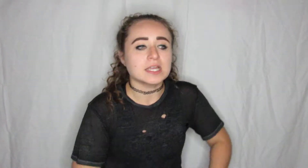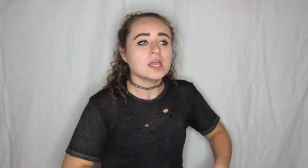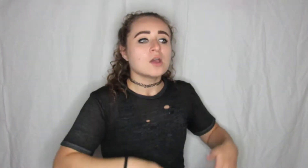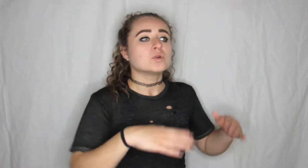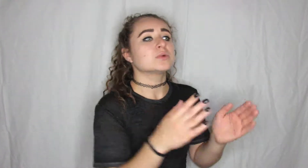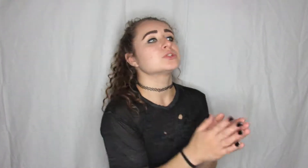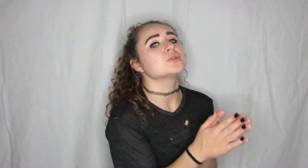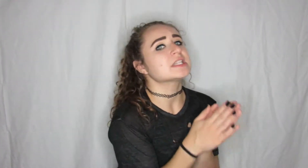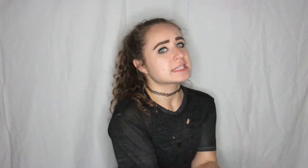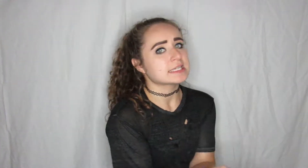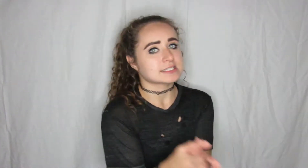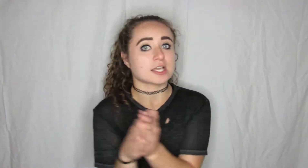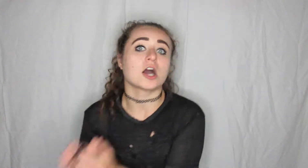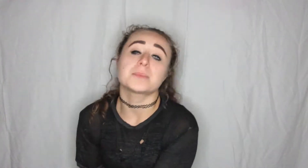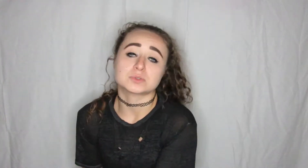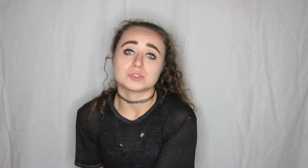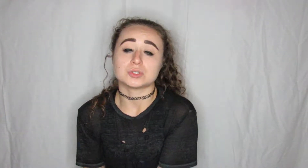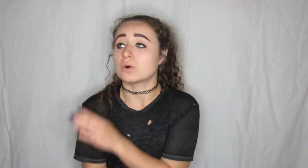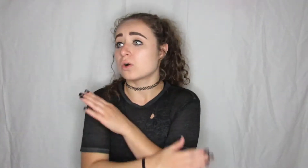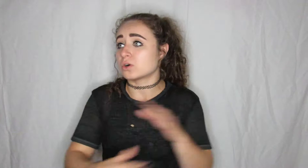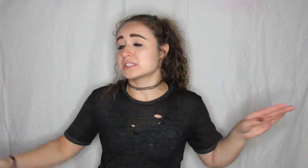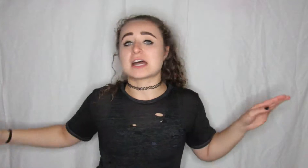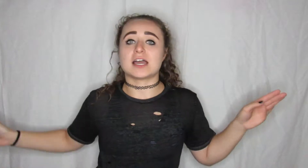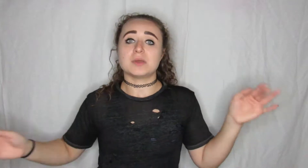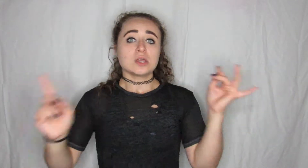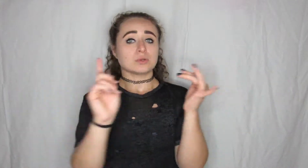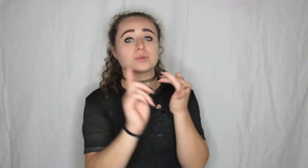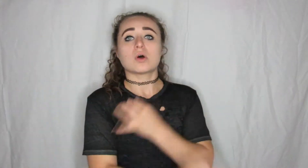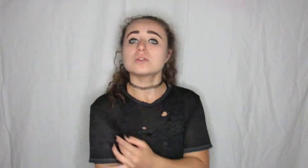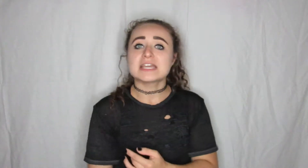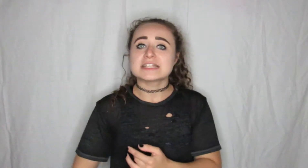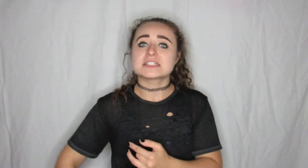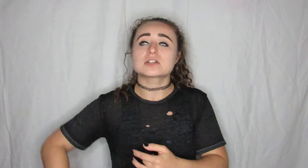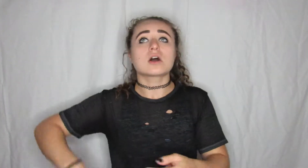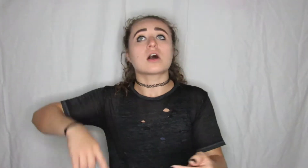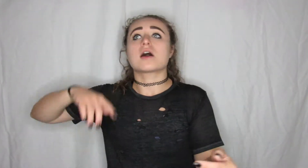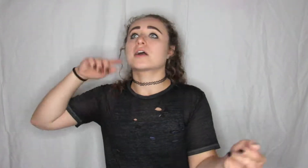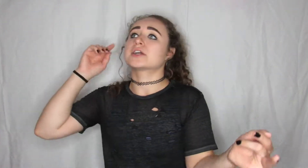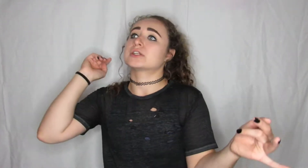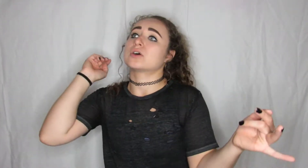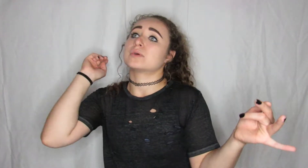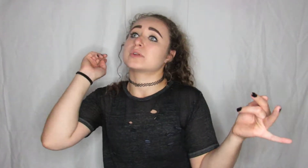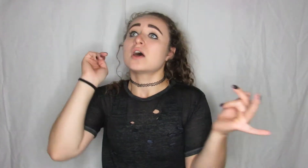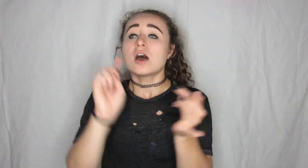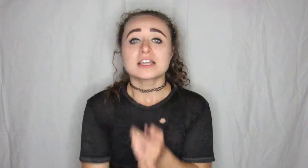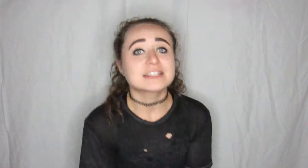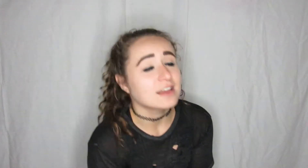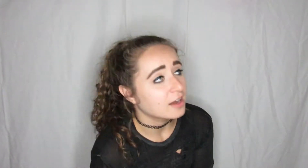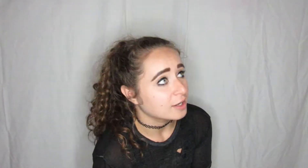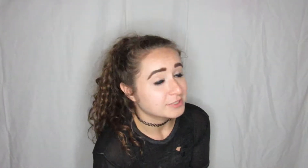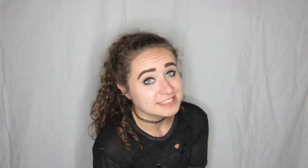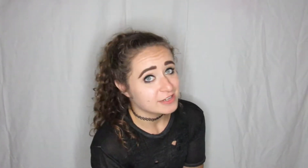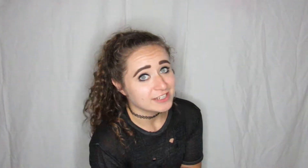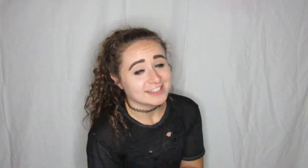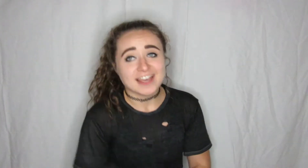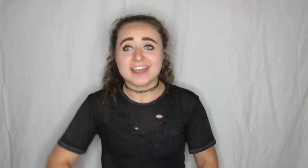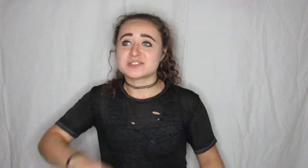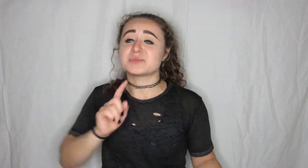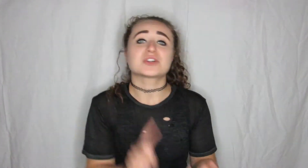we were doing things that couples would do all the time we would hold hands in the car you know we would kiss at red lights you would